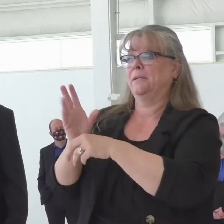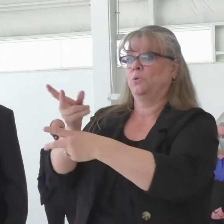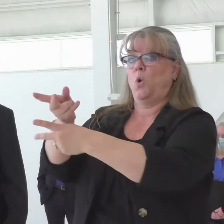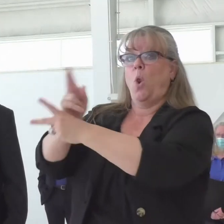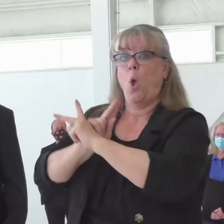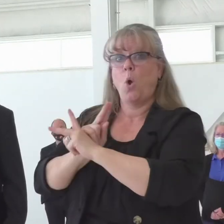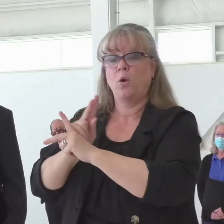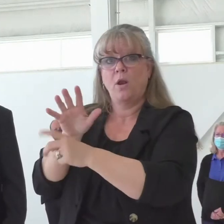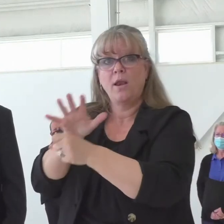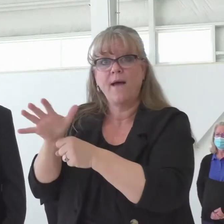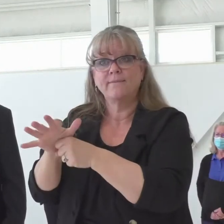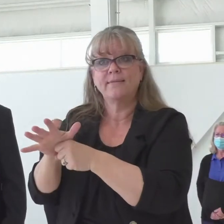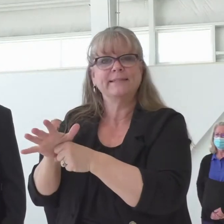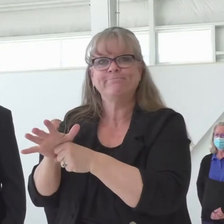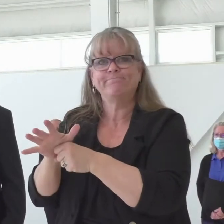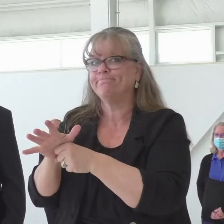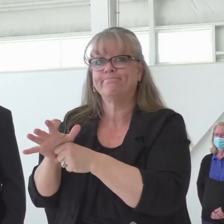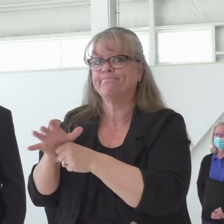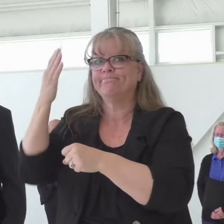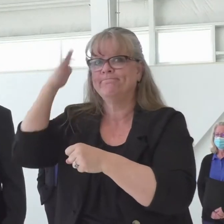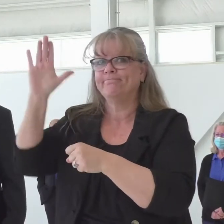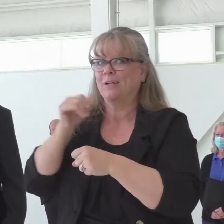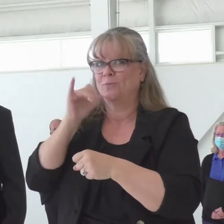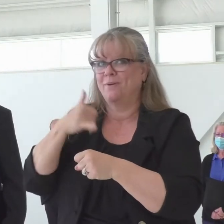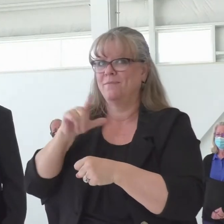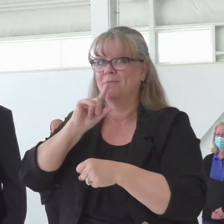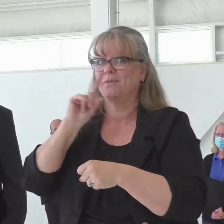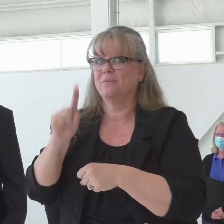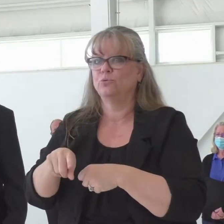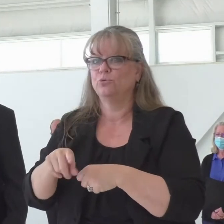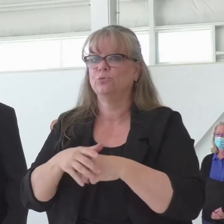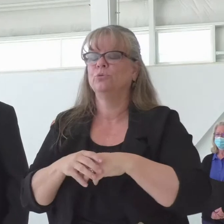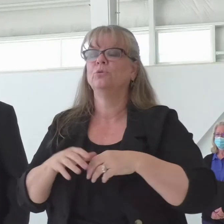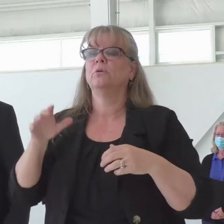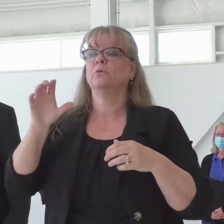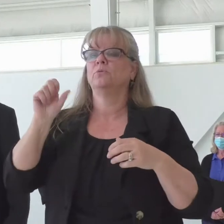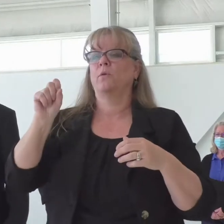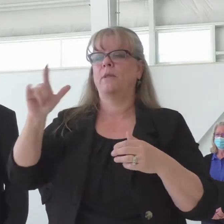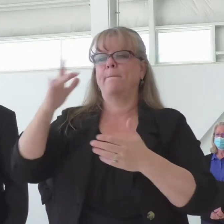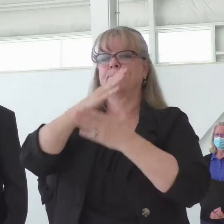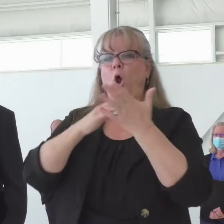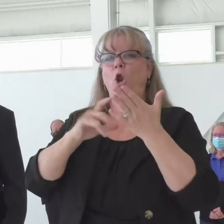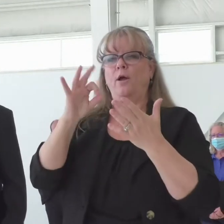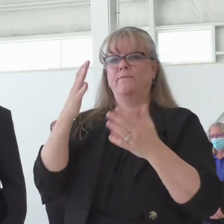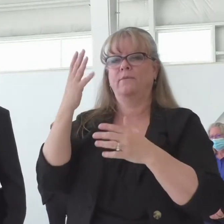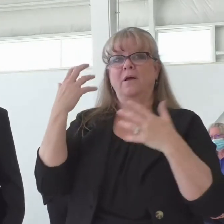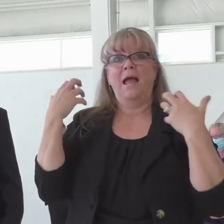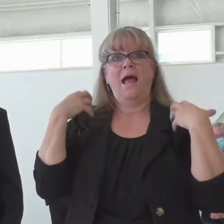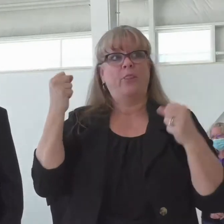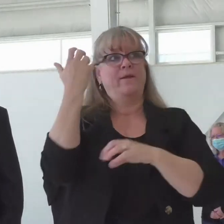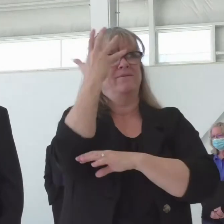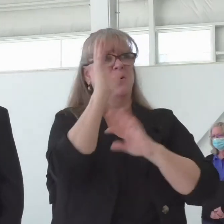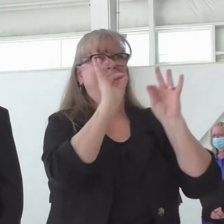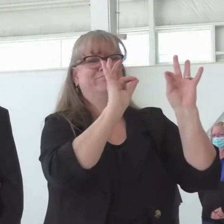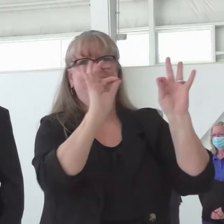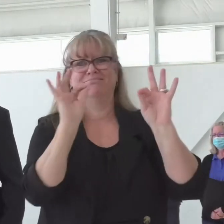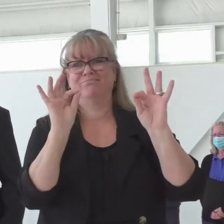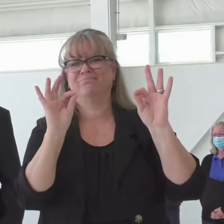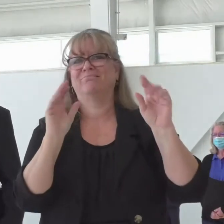to be determined. But that is part of the Healthy Forest Environment Community Act. And as Mike mentioned, the governor added